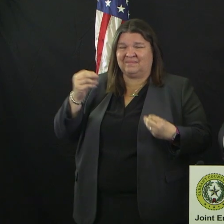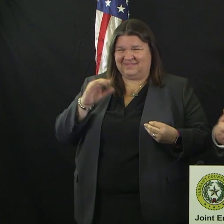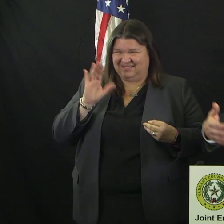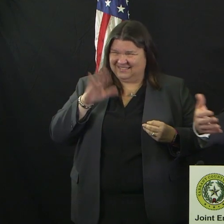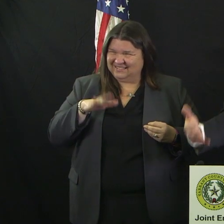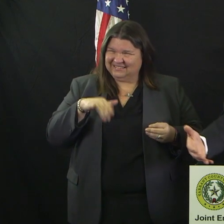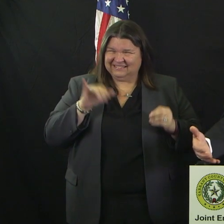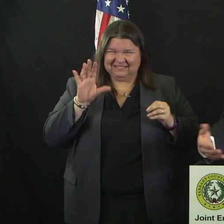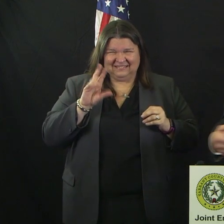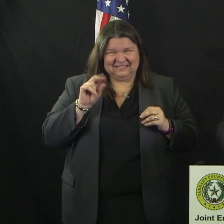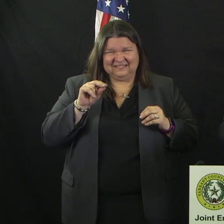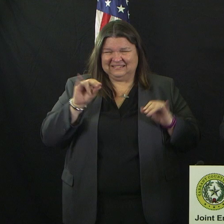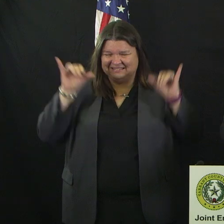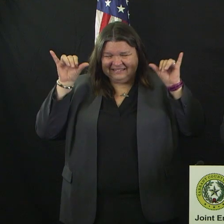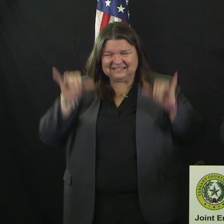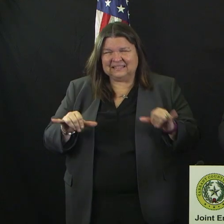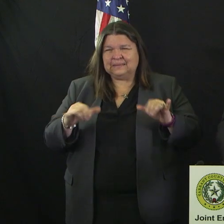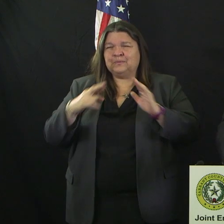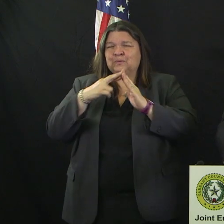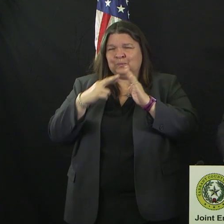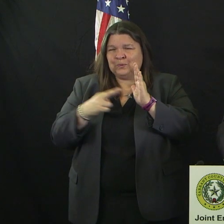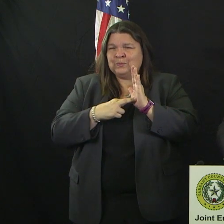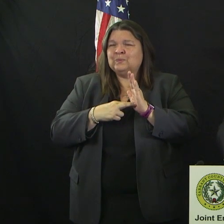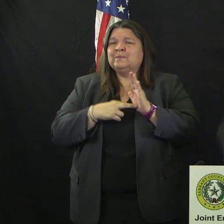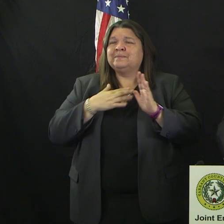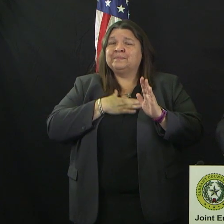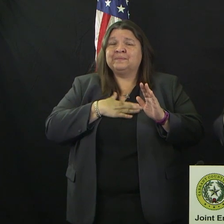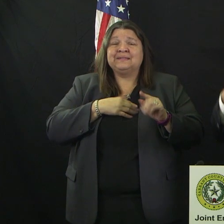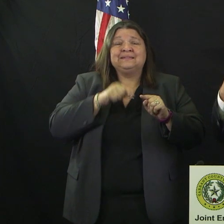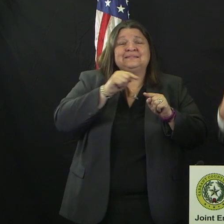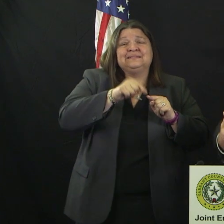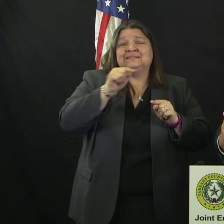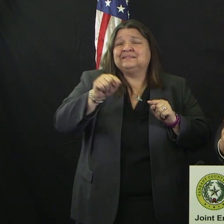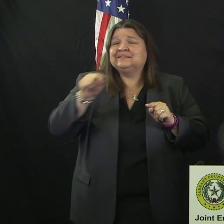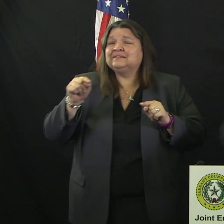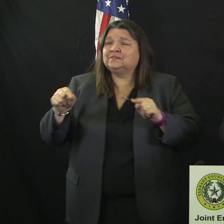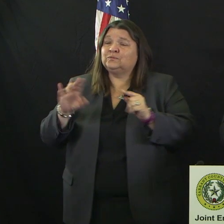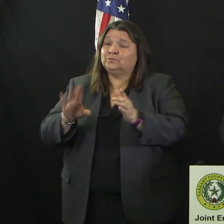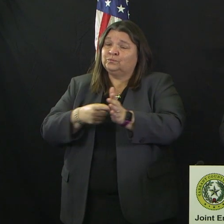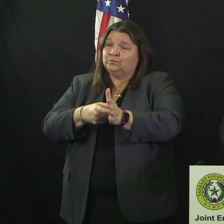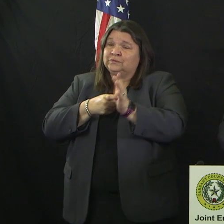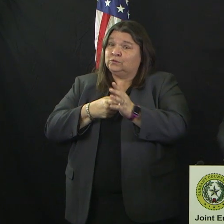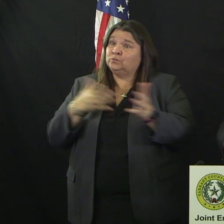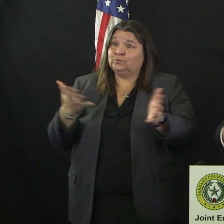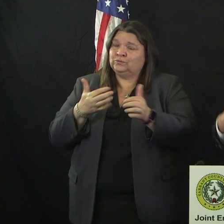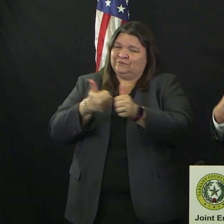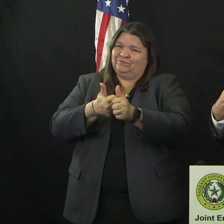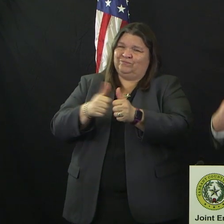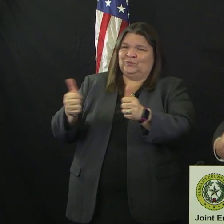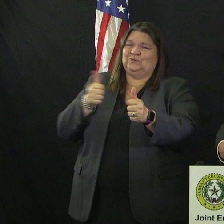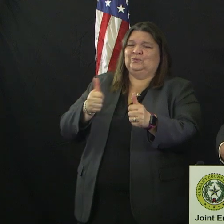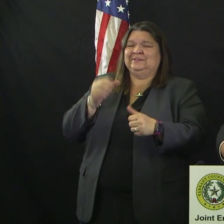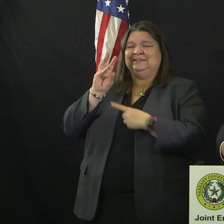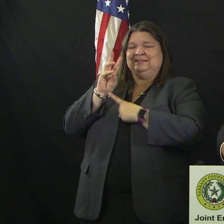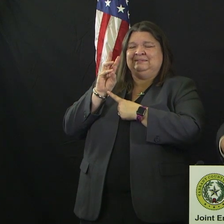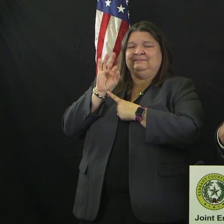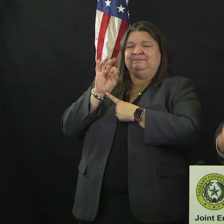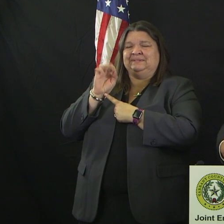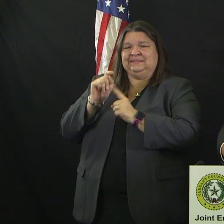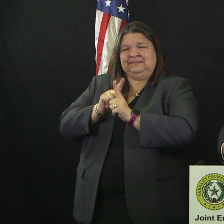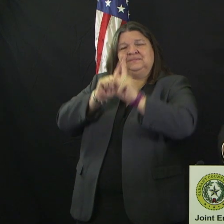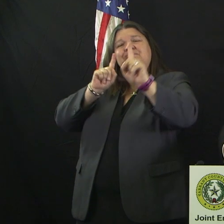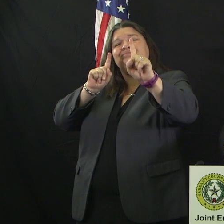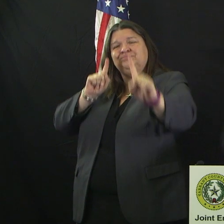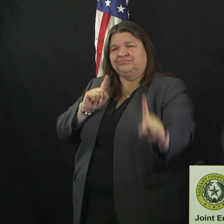that six foot of separation. And like the mayor said, the best thing that you can do is limit your travel,